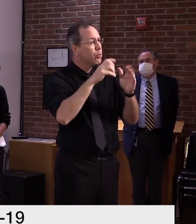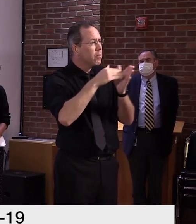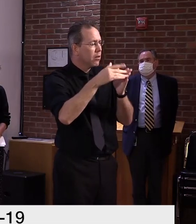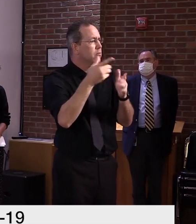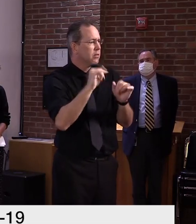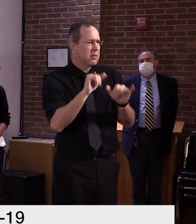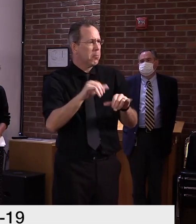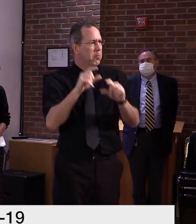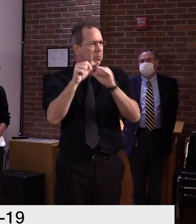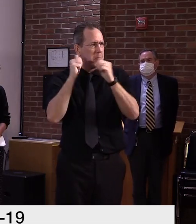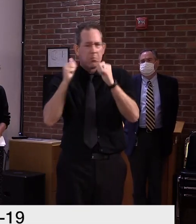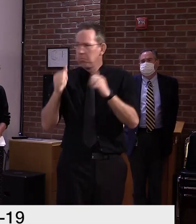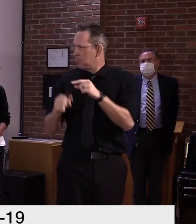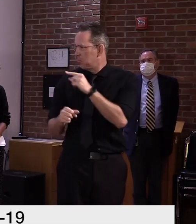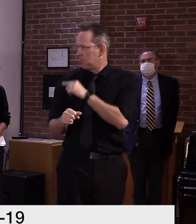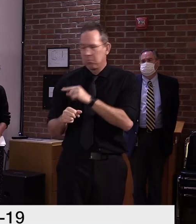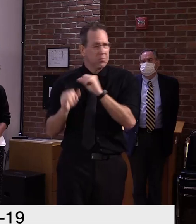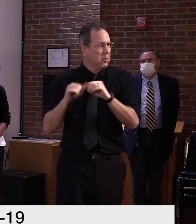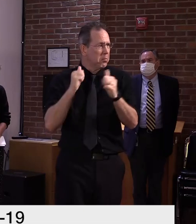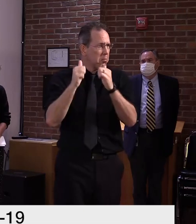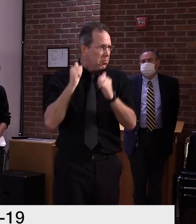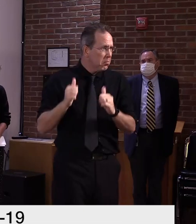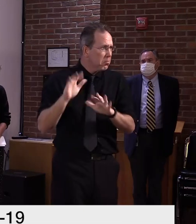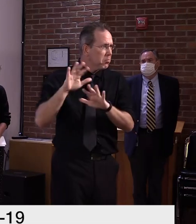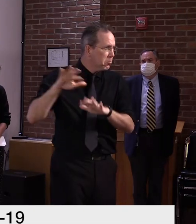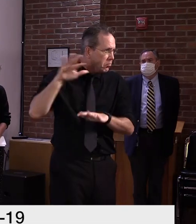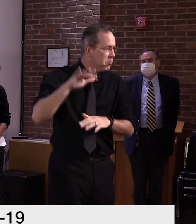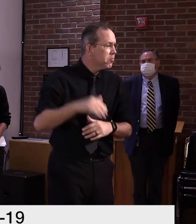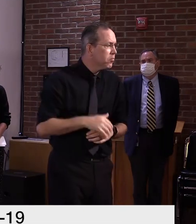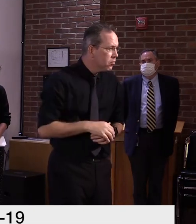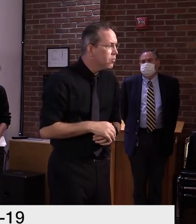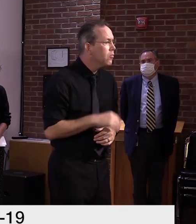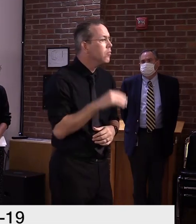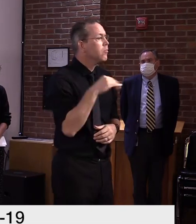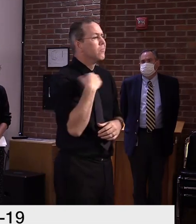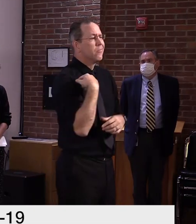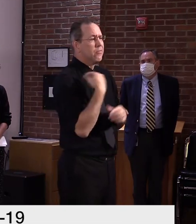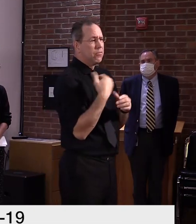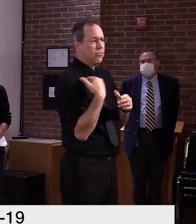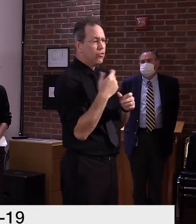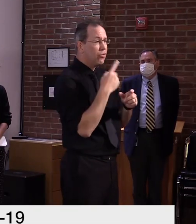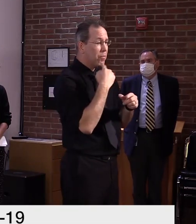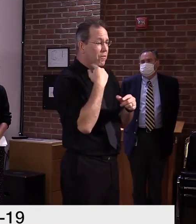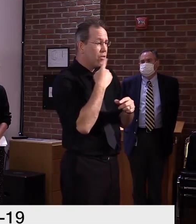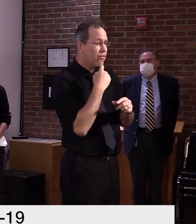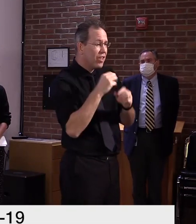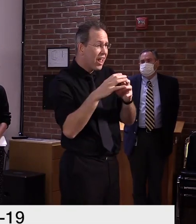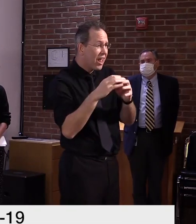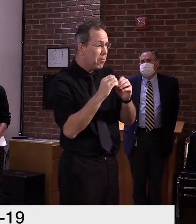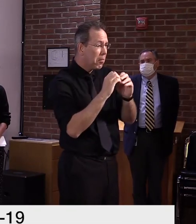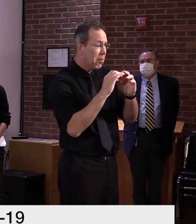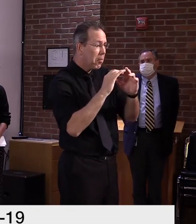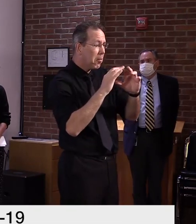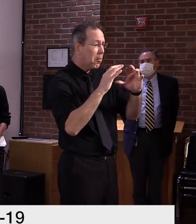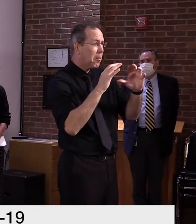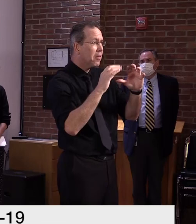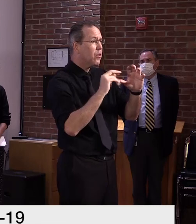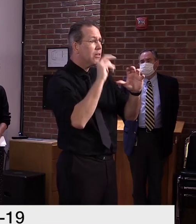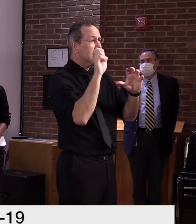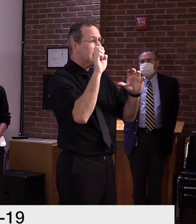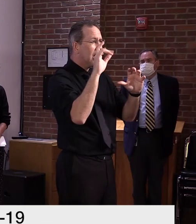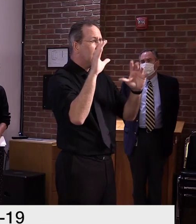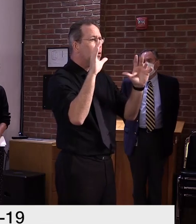cases at the beginning were clustered largely in the Northeast and a few other parts of our country before receding here